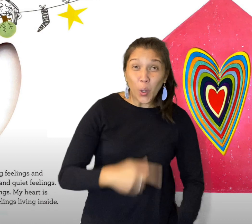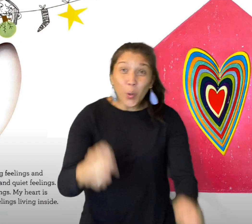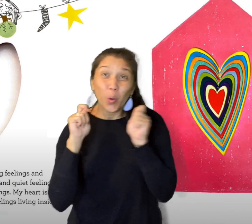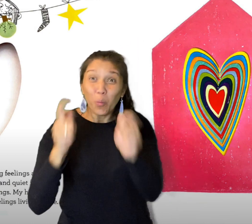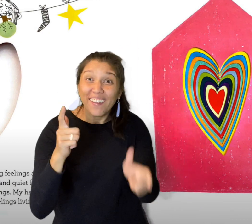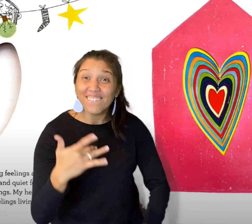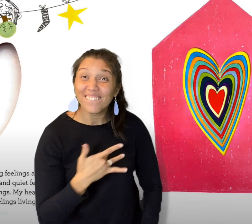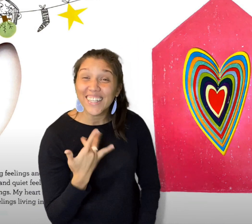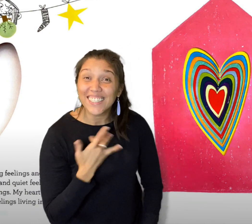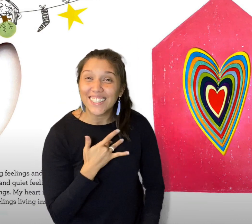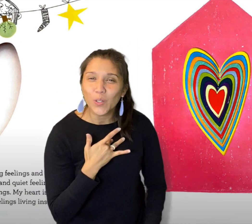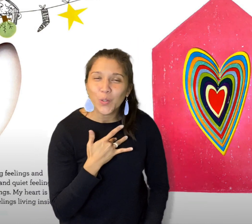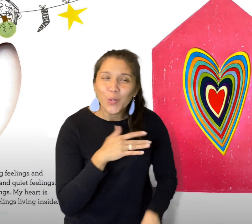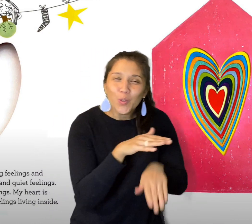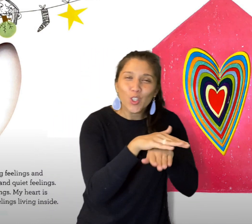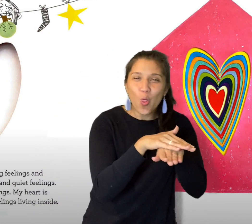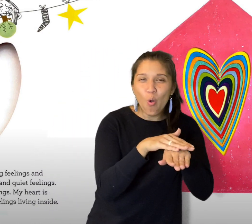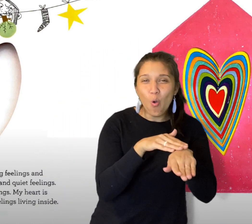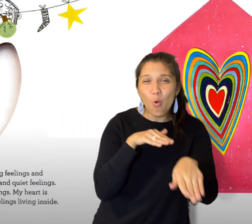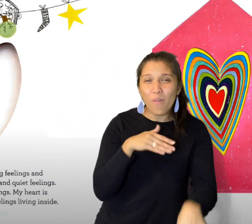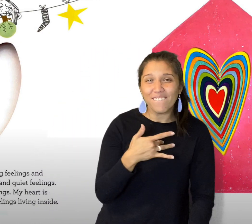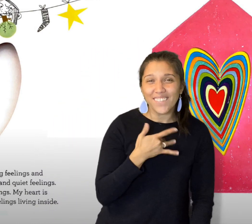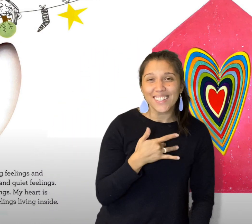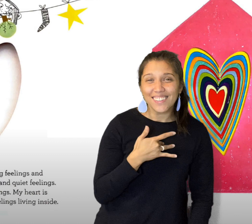quick feelings and slow feelings.